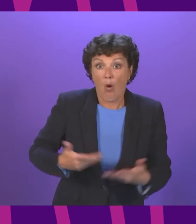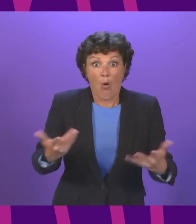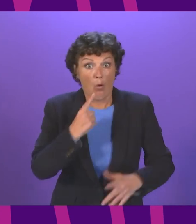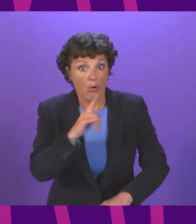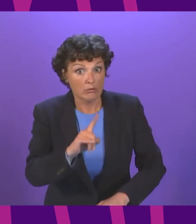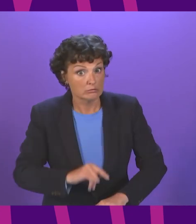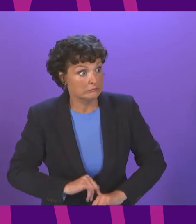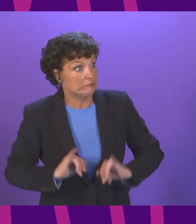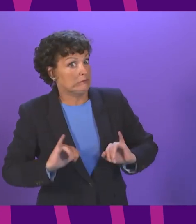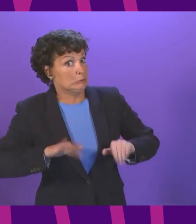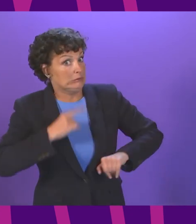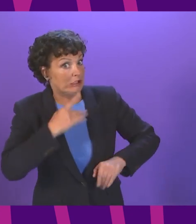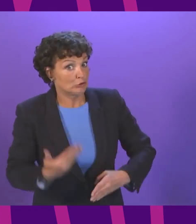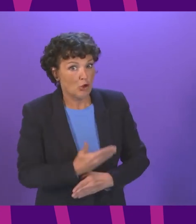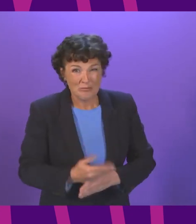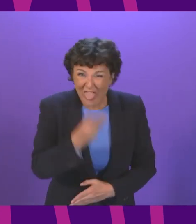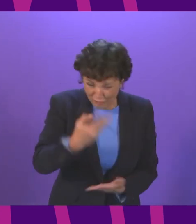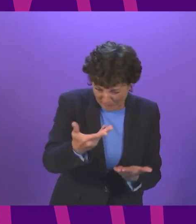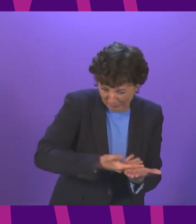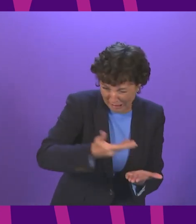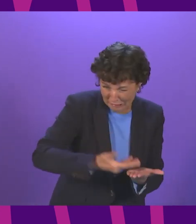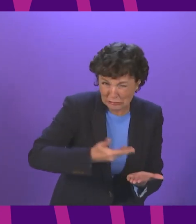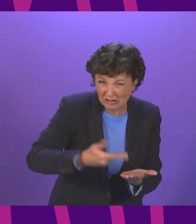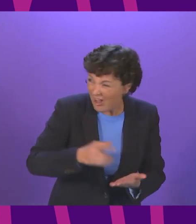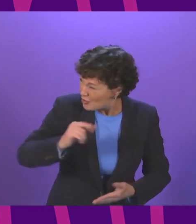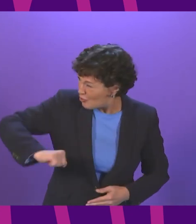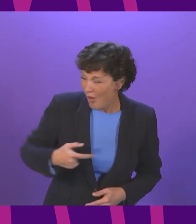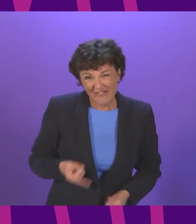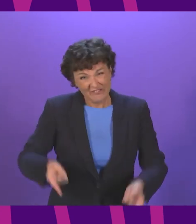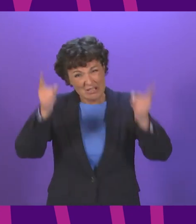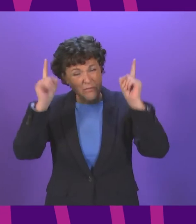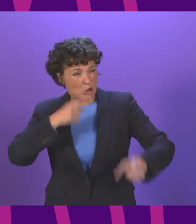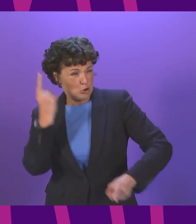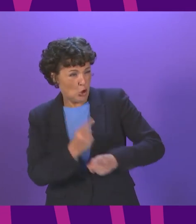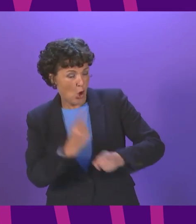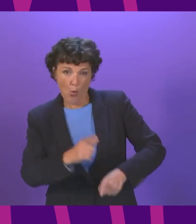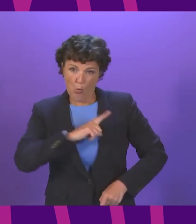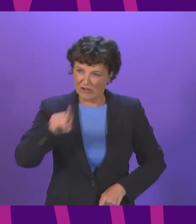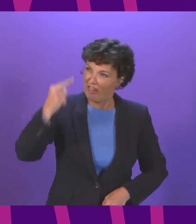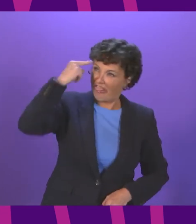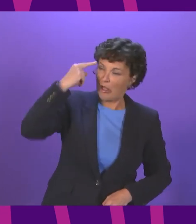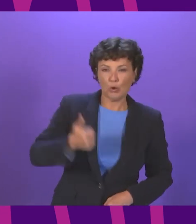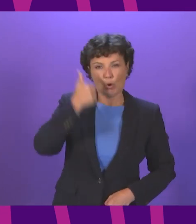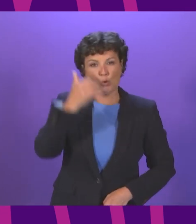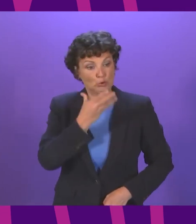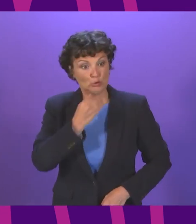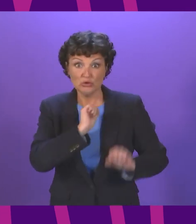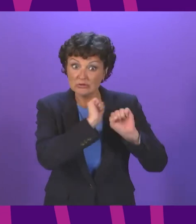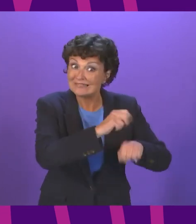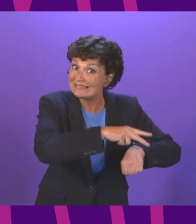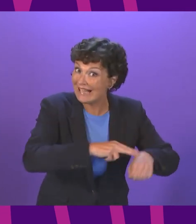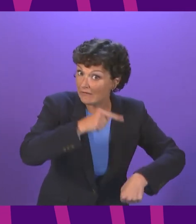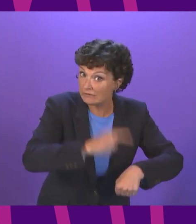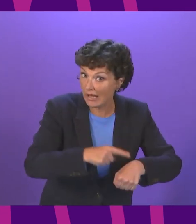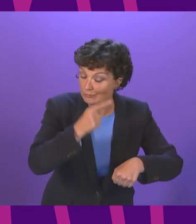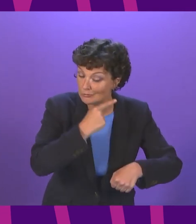forbid jobs three pages of Scotland's first minister talking up why she thinks it's a good use of her civil service time